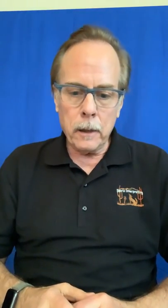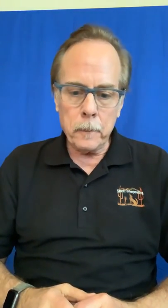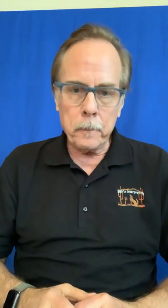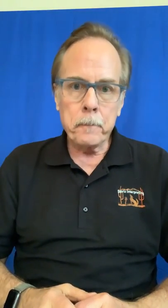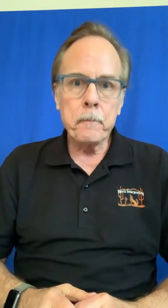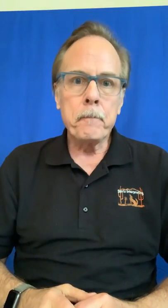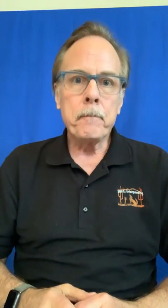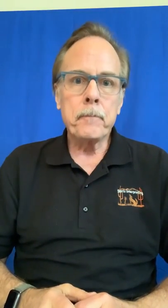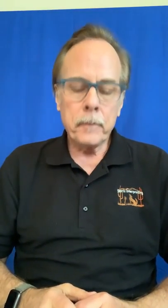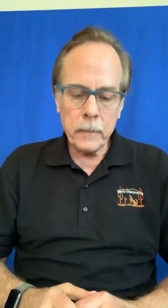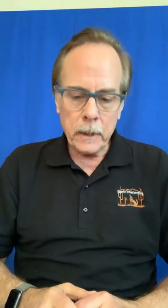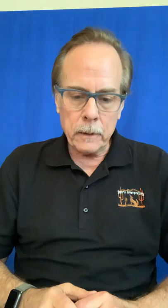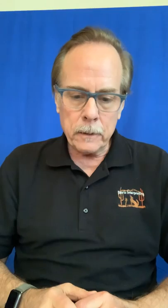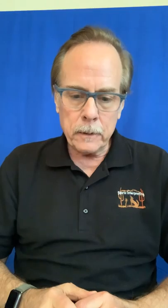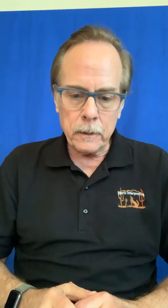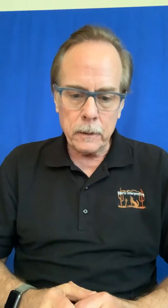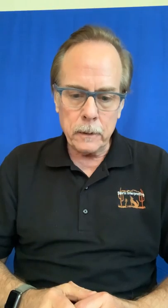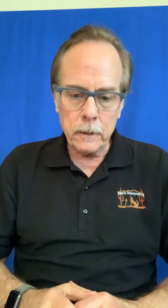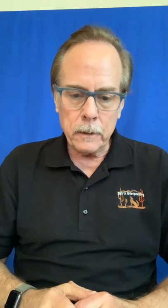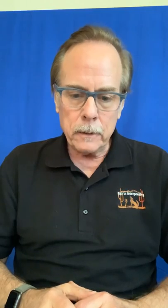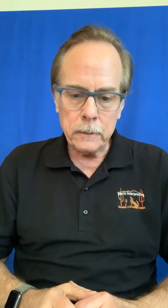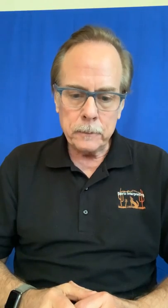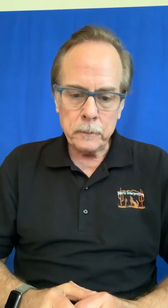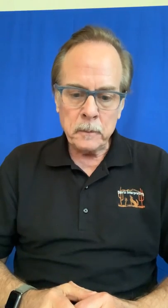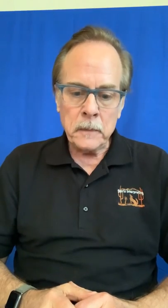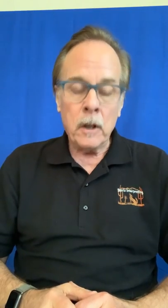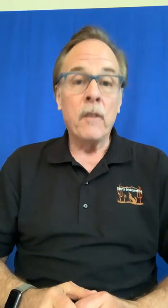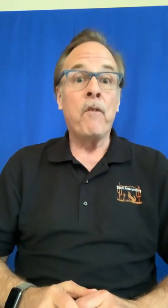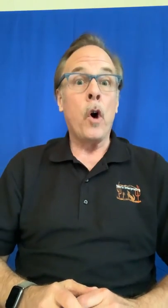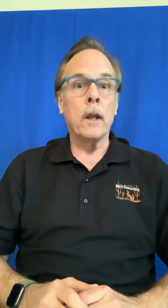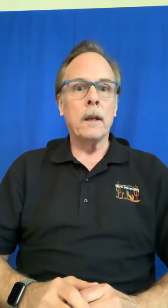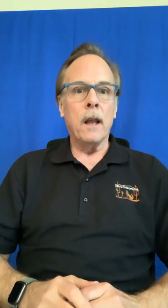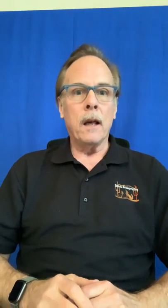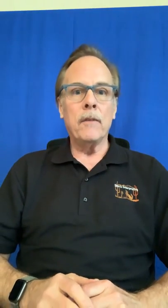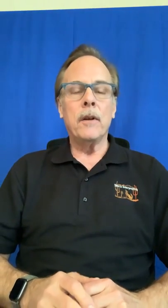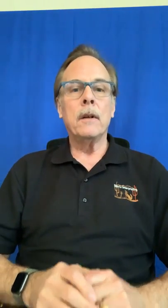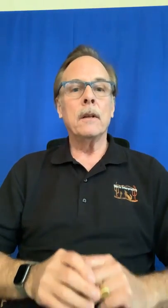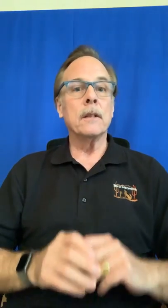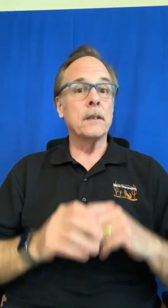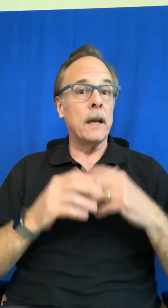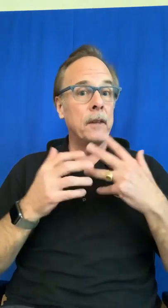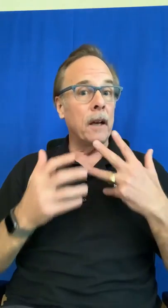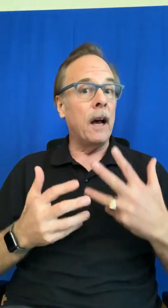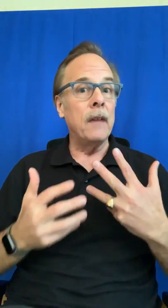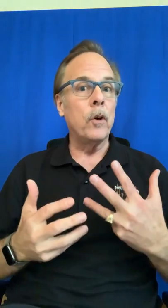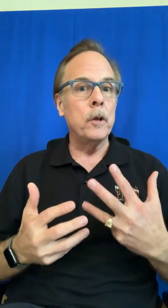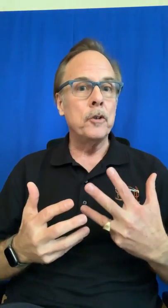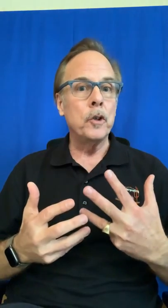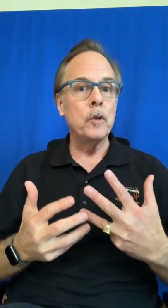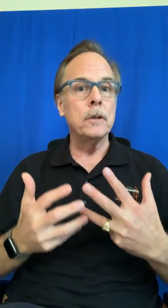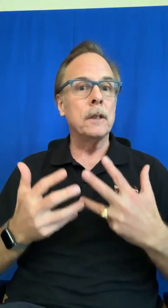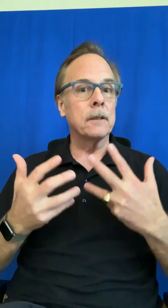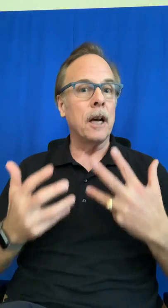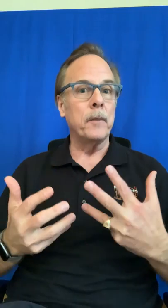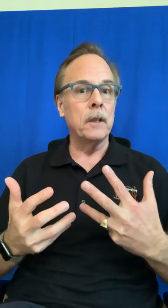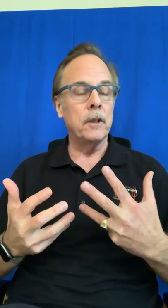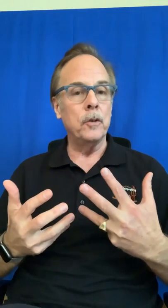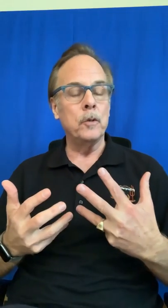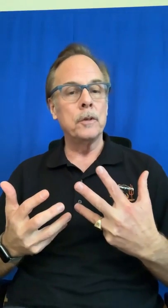let's see fall in love the sign that i've always used and is commonly used